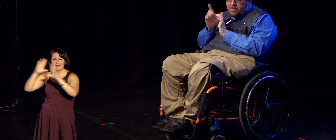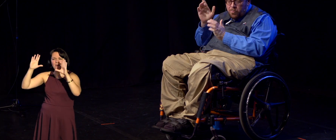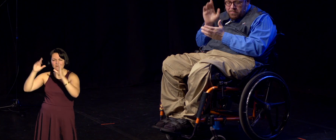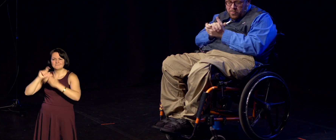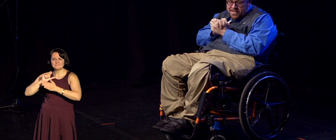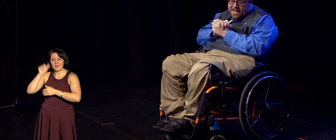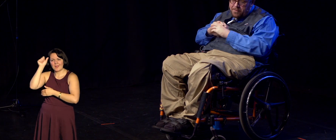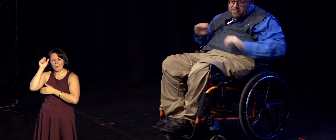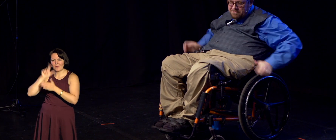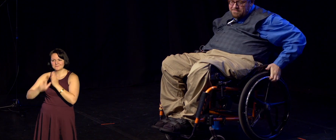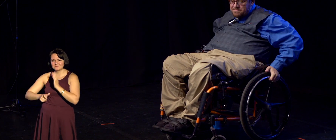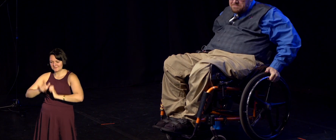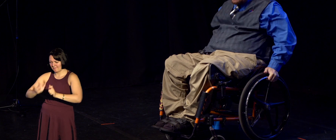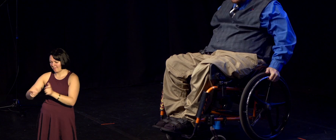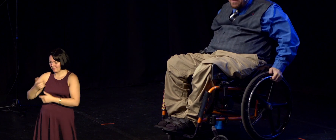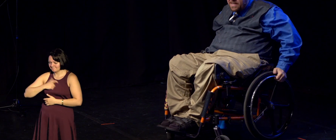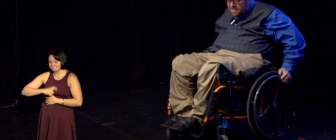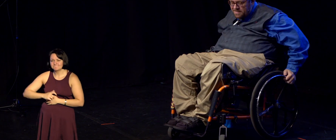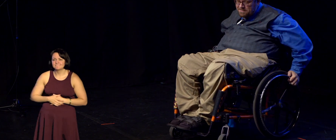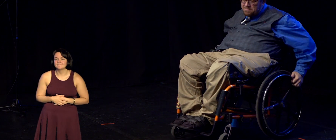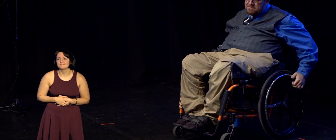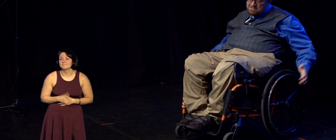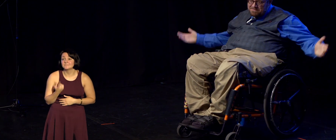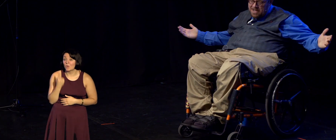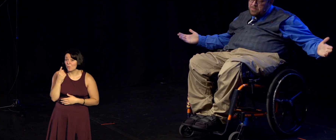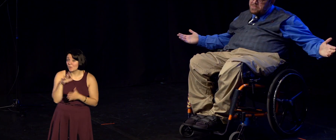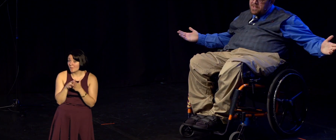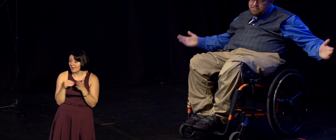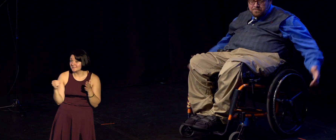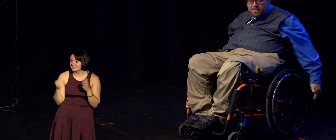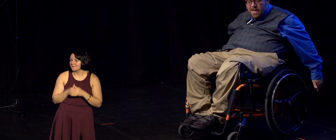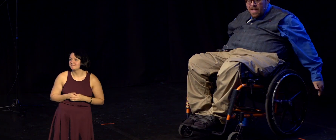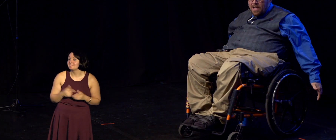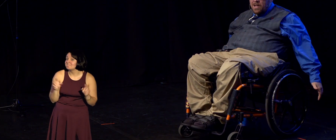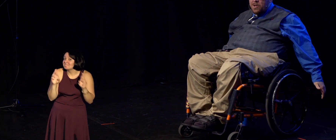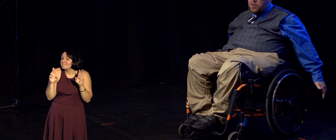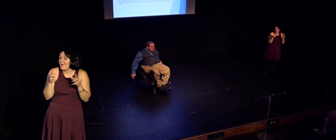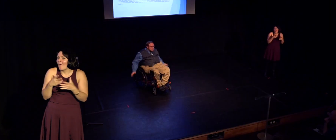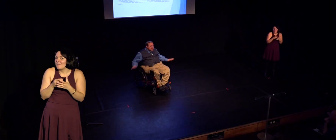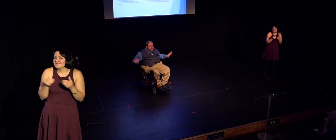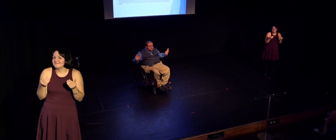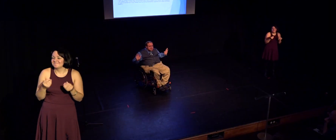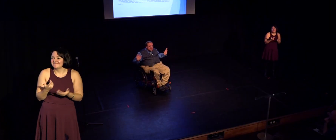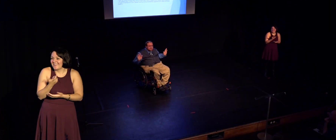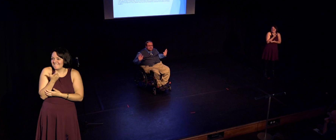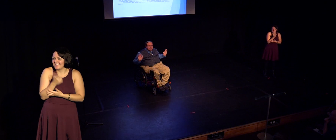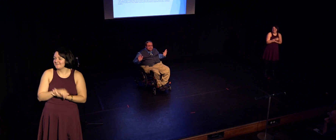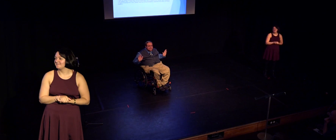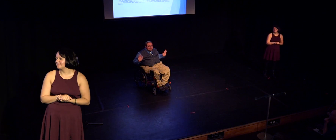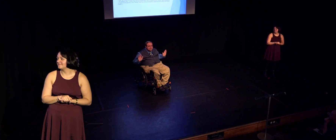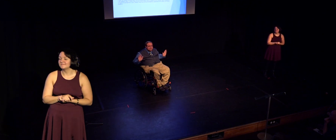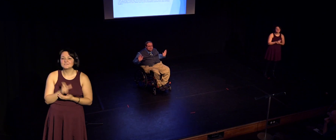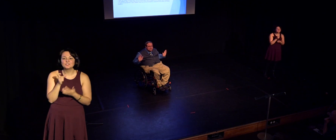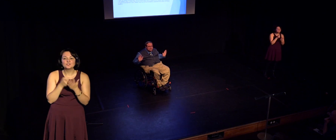I'm going to give you one more example, just because I hope it's fun. Who here has heard the bitter cripple